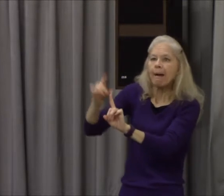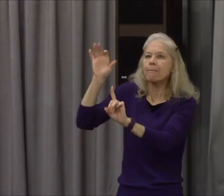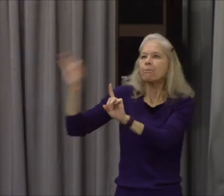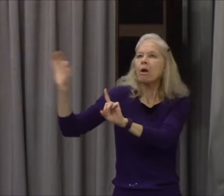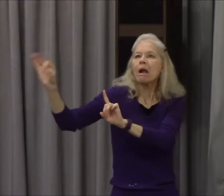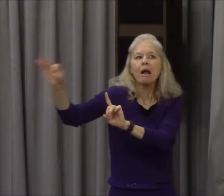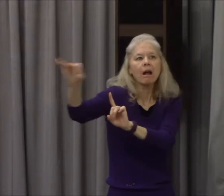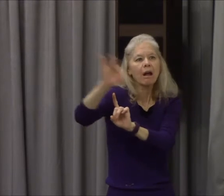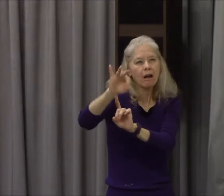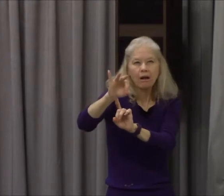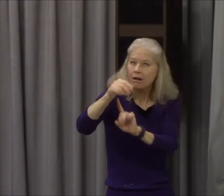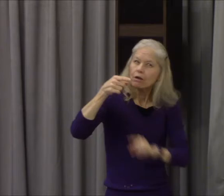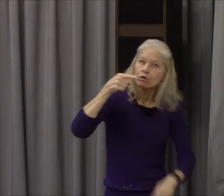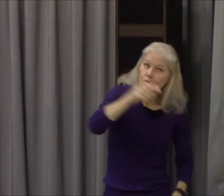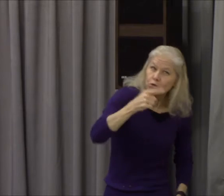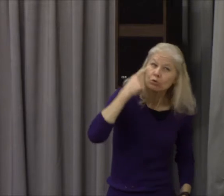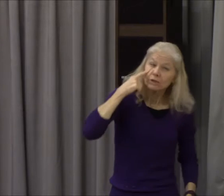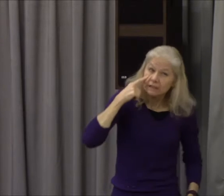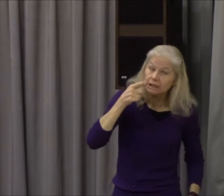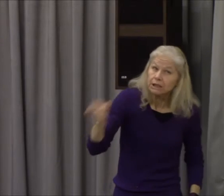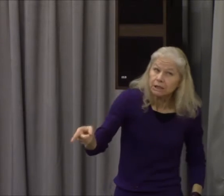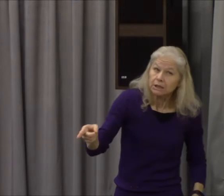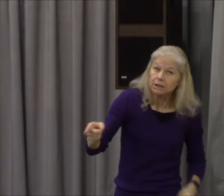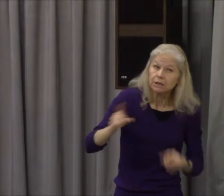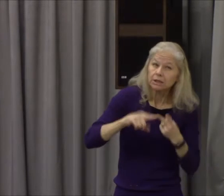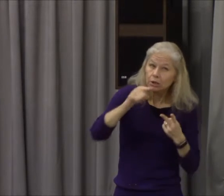You remember the history and miracles as such.